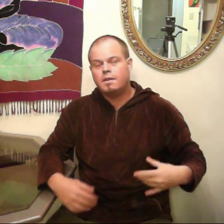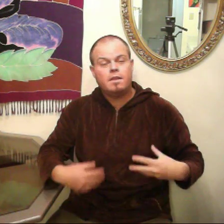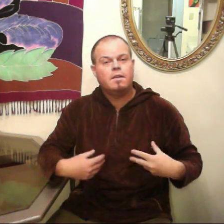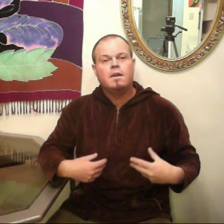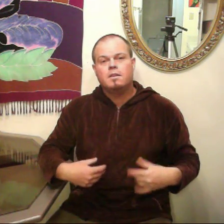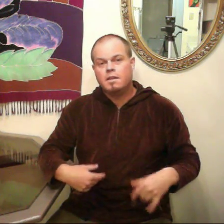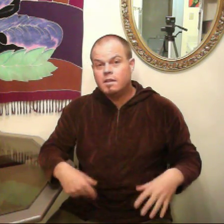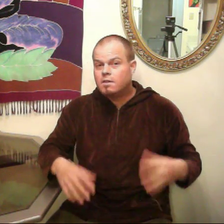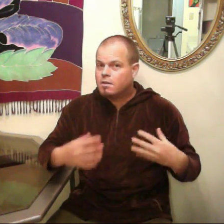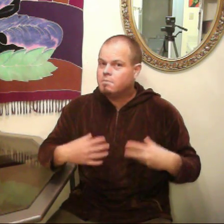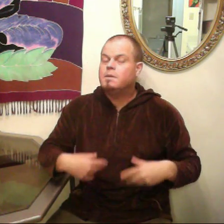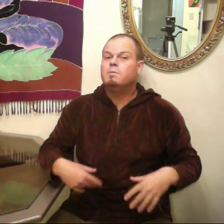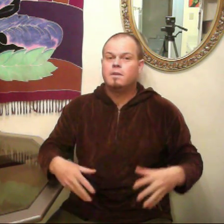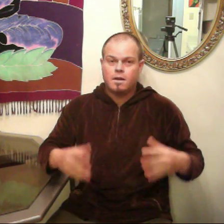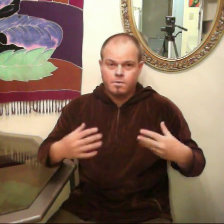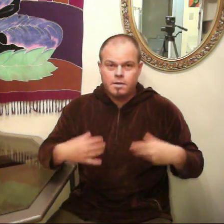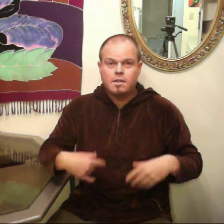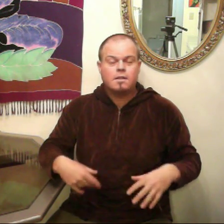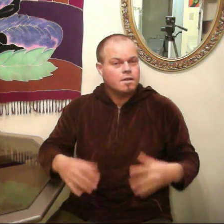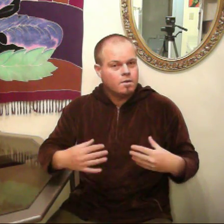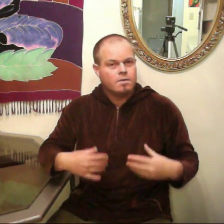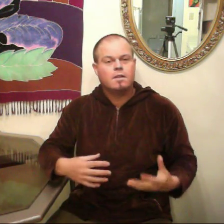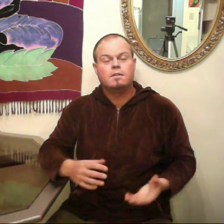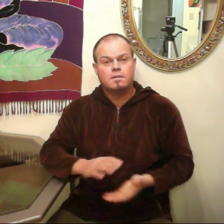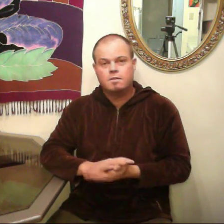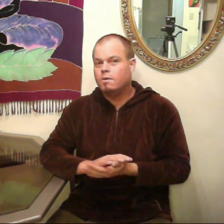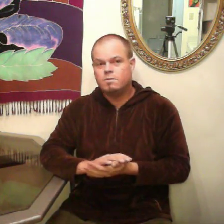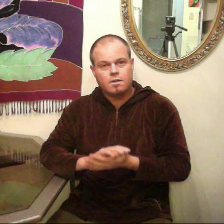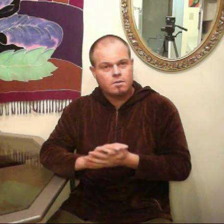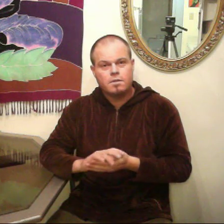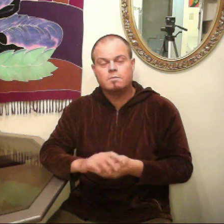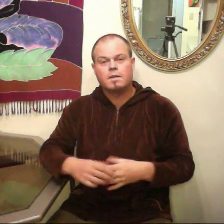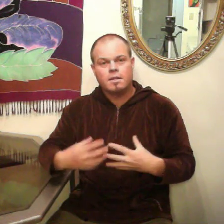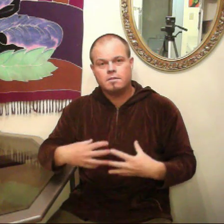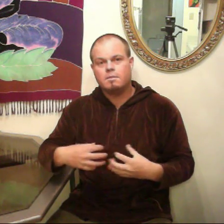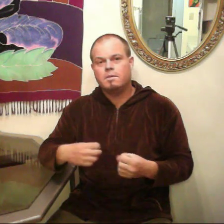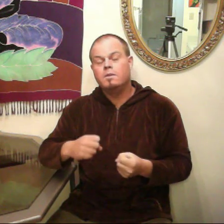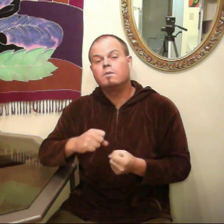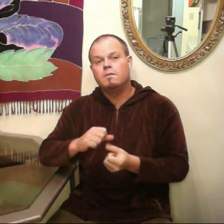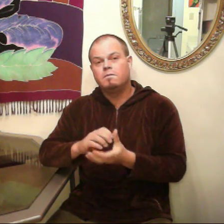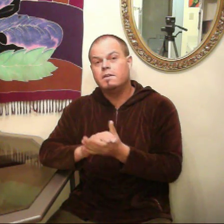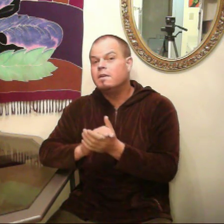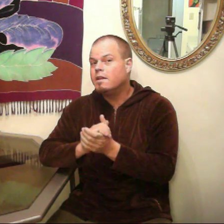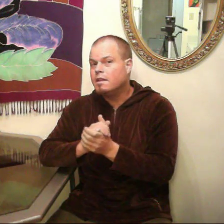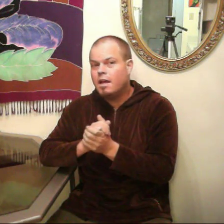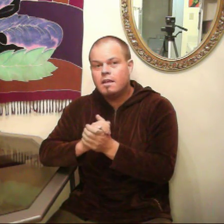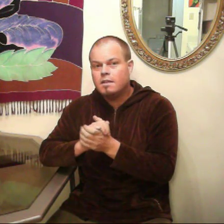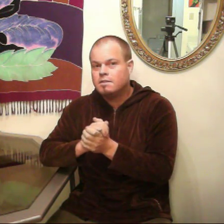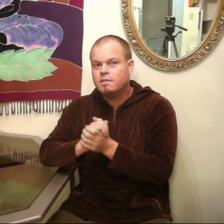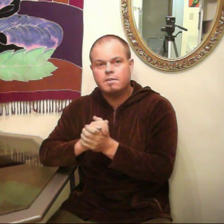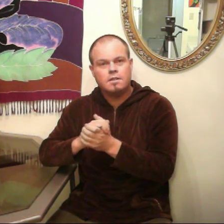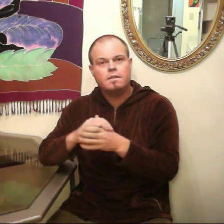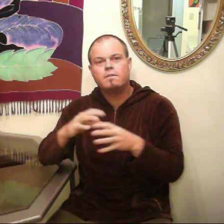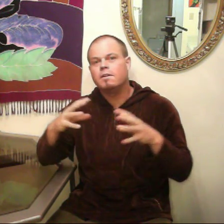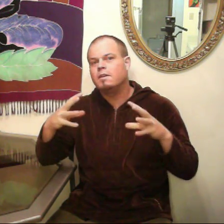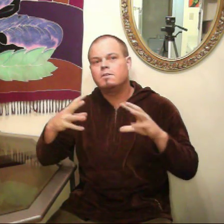again. then, these are the people that really know that these stones are real because, I mean, you can feel the lightness of the liver and the